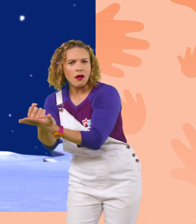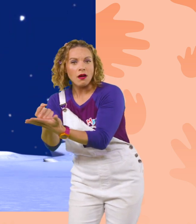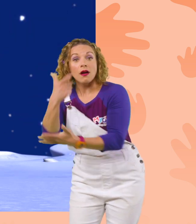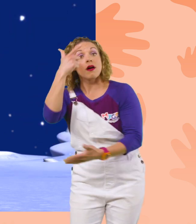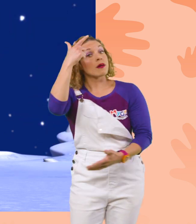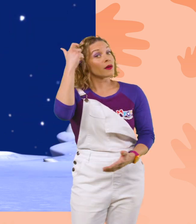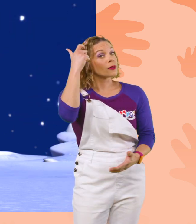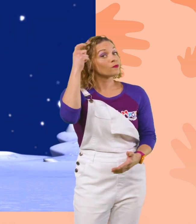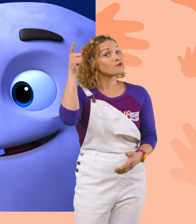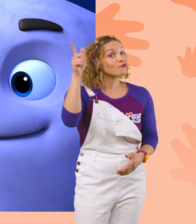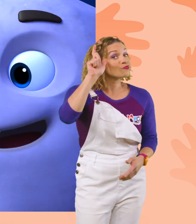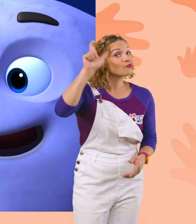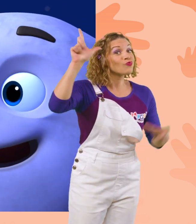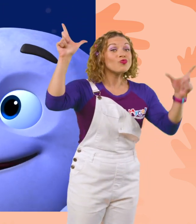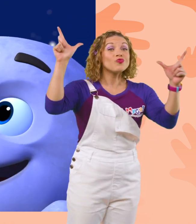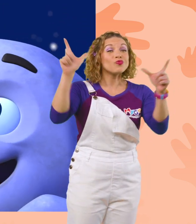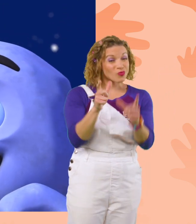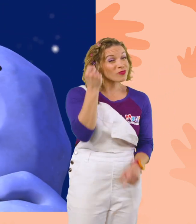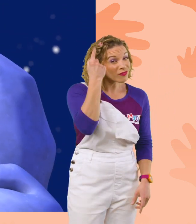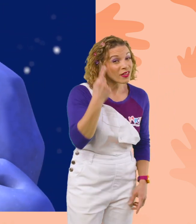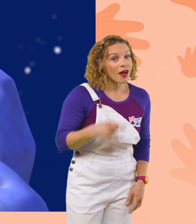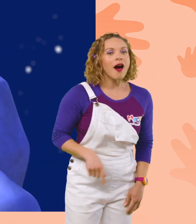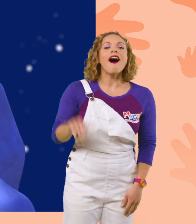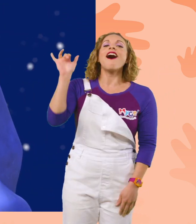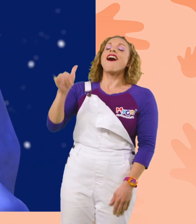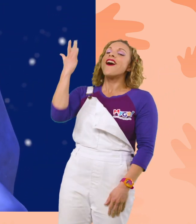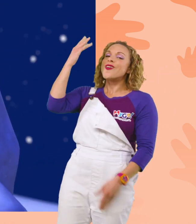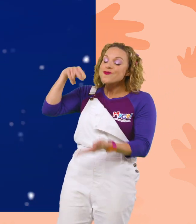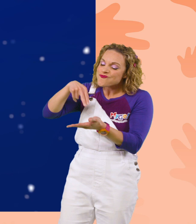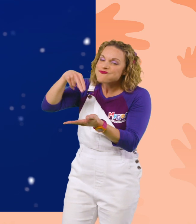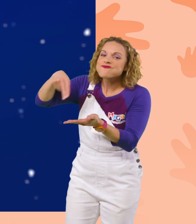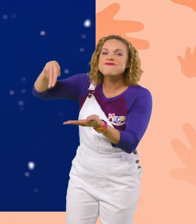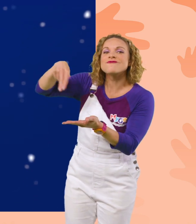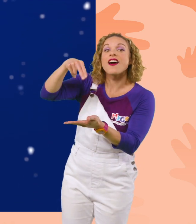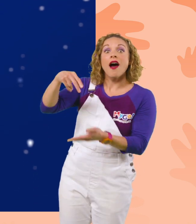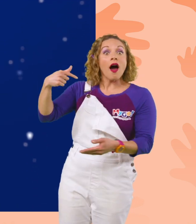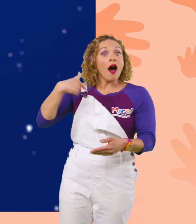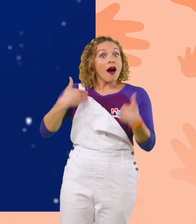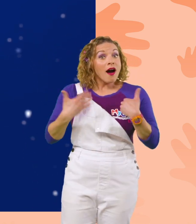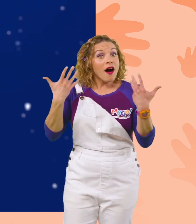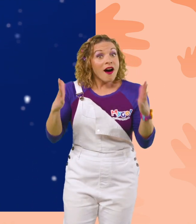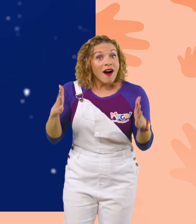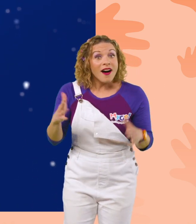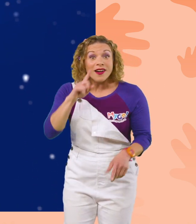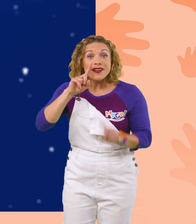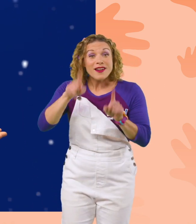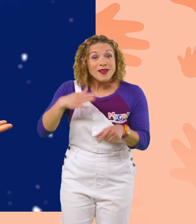is so much smaller! That's why we float for so long! I have the answer to my question! What would it be